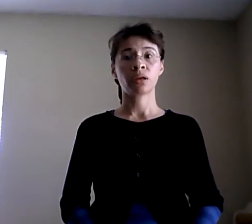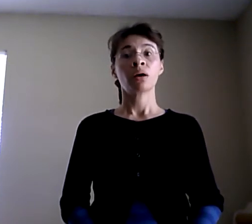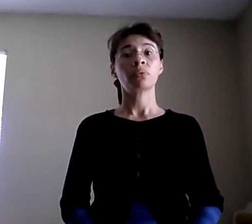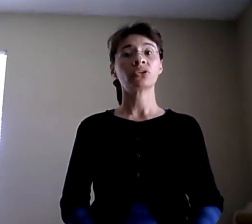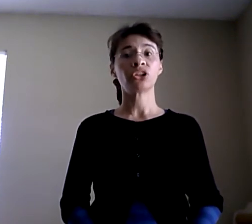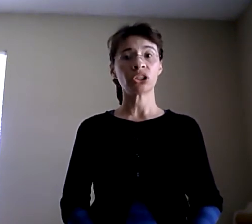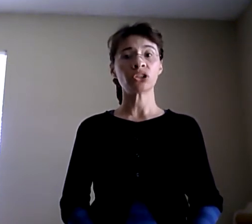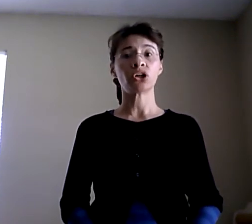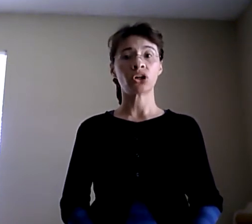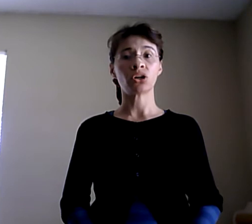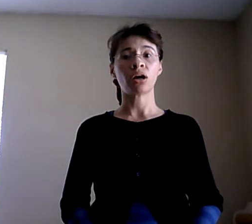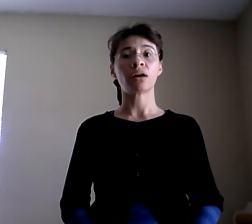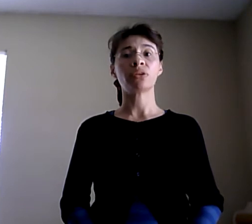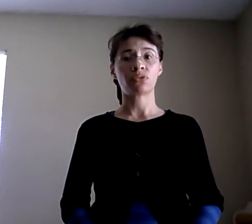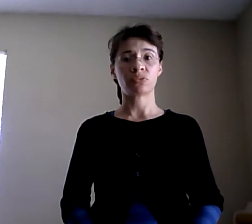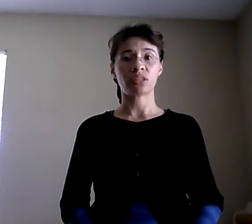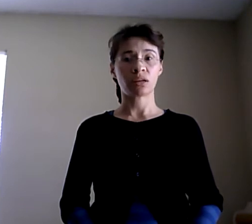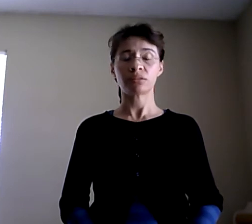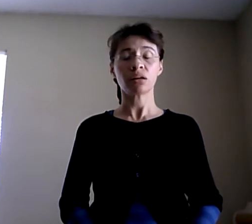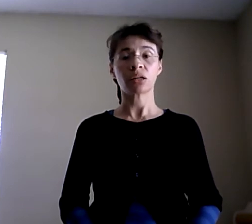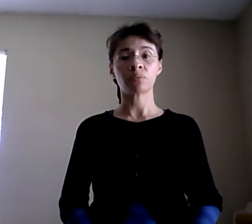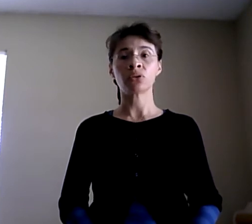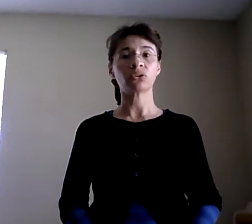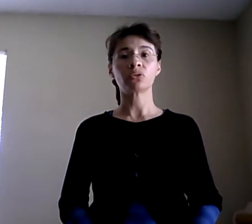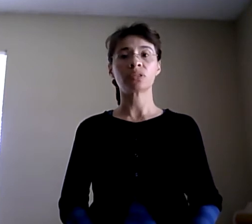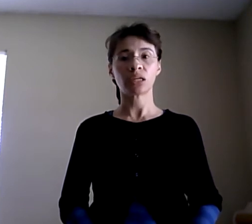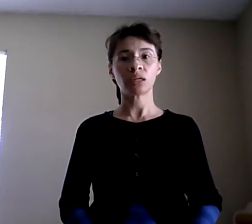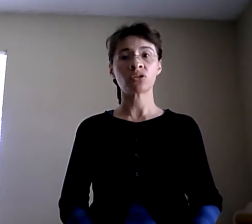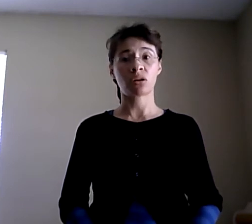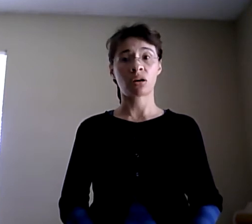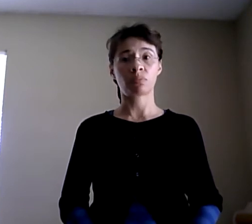As teach her a different time, not at the same time.